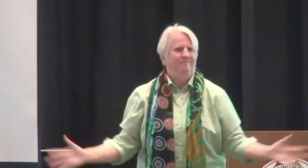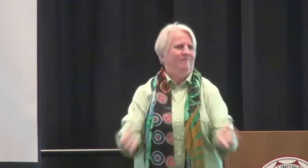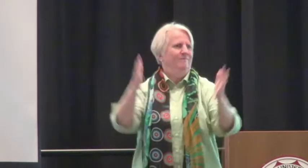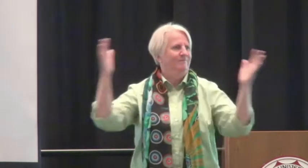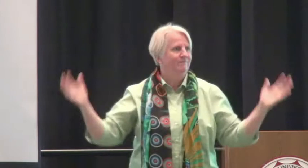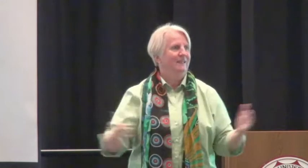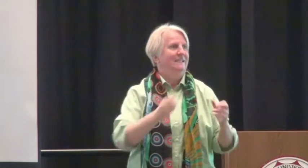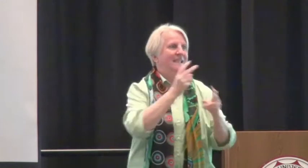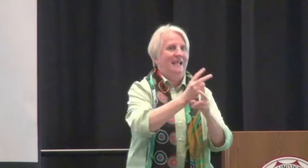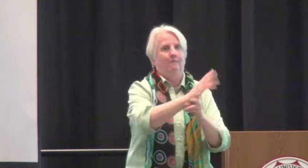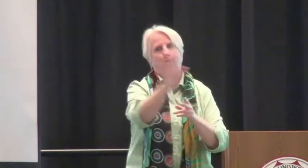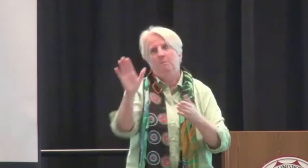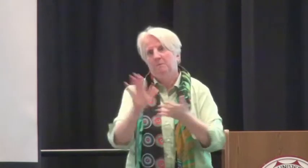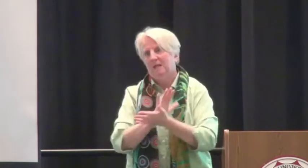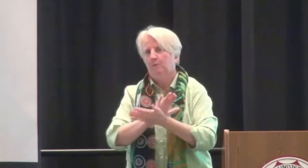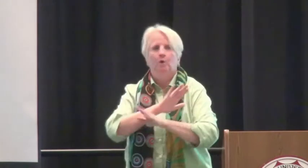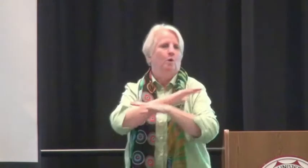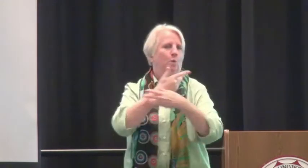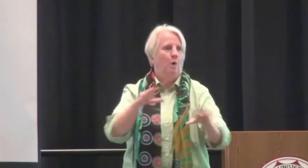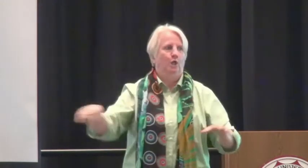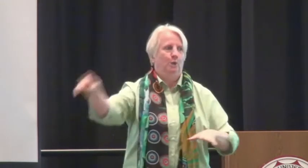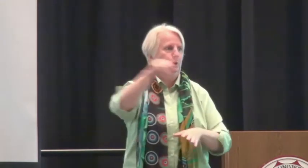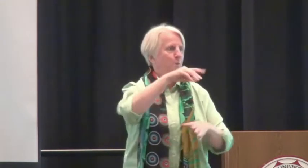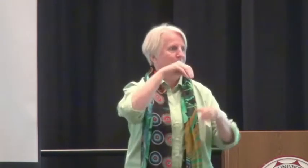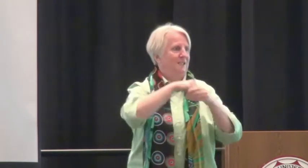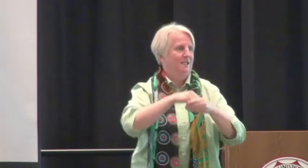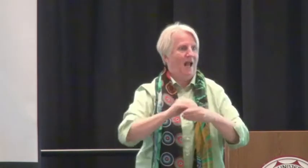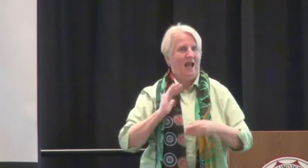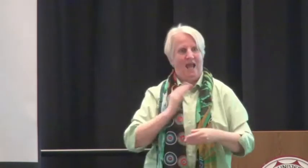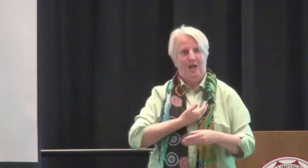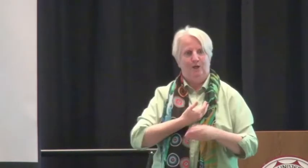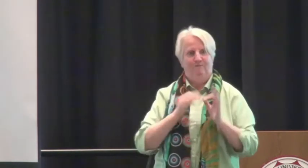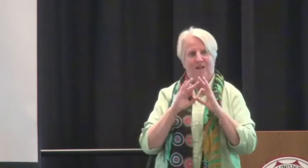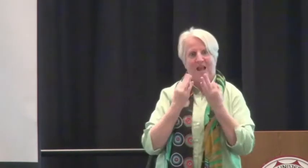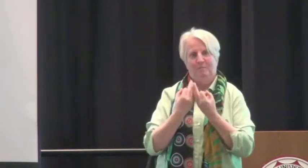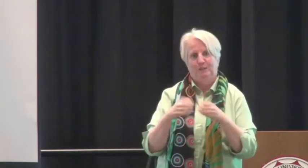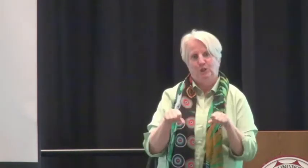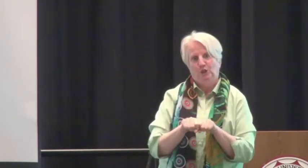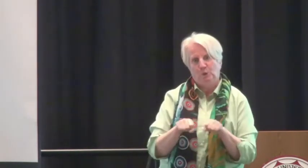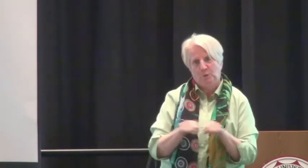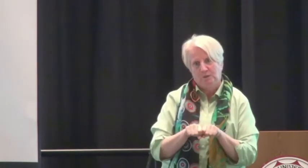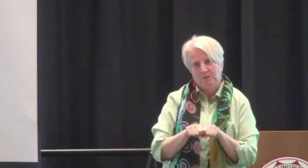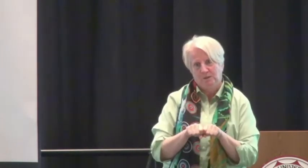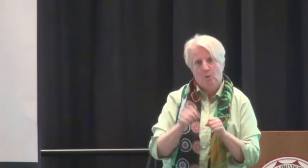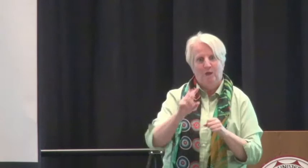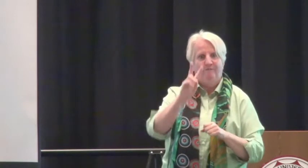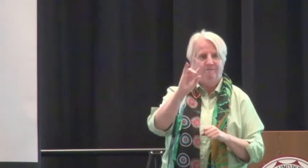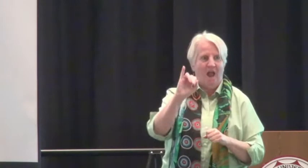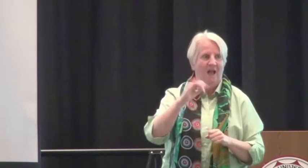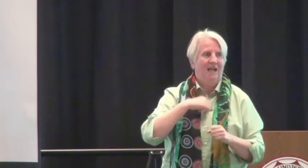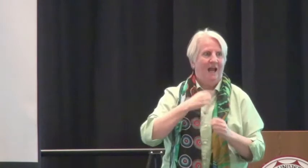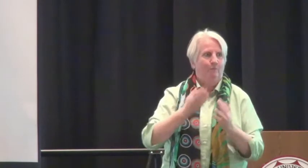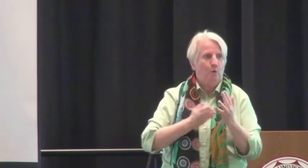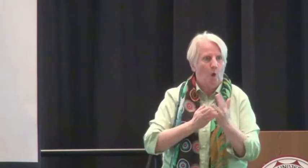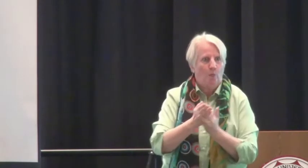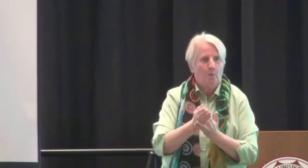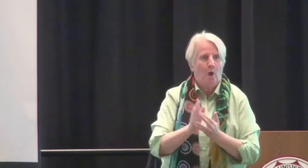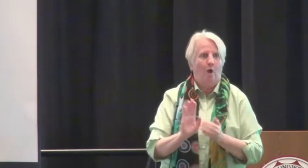But I encourage everyone out there today, please don't put yourself in the situation that our family is in